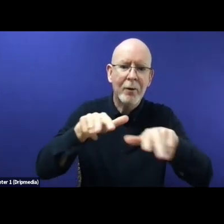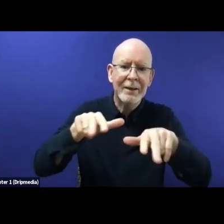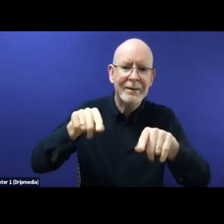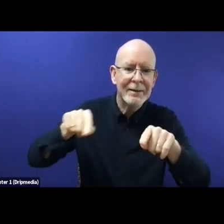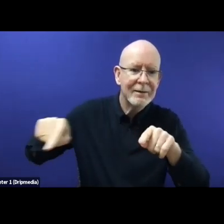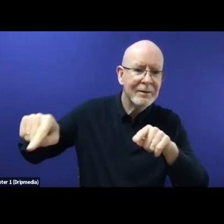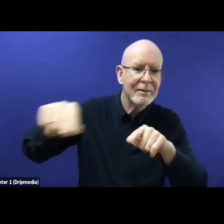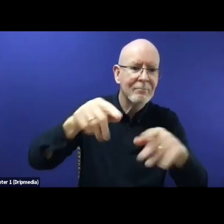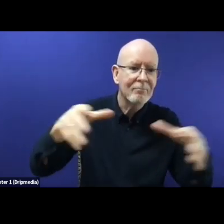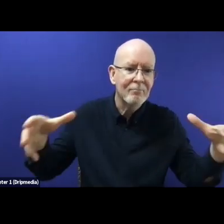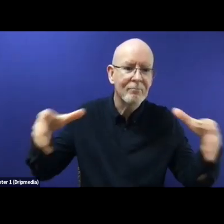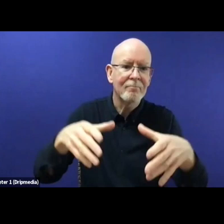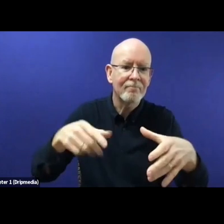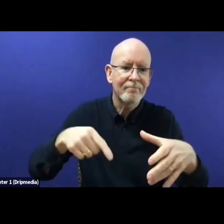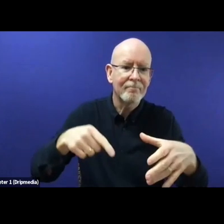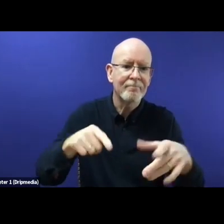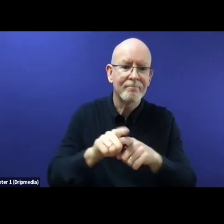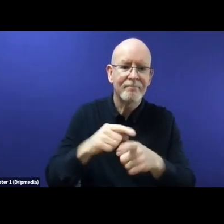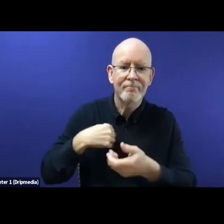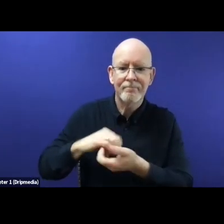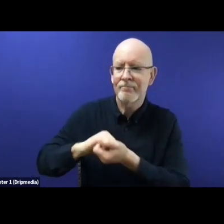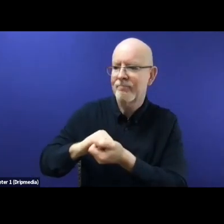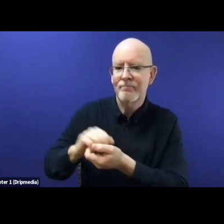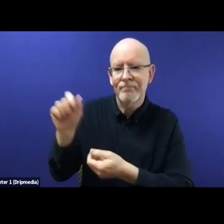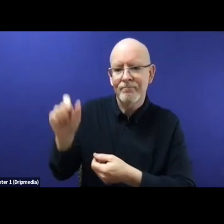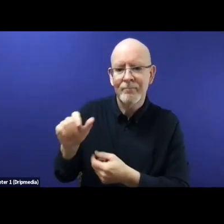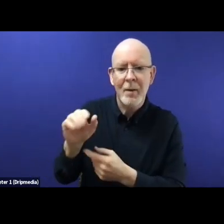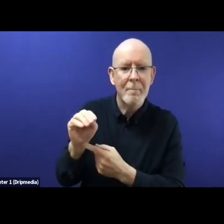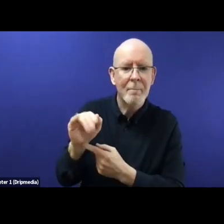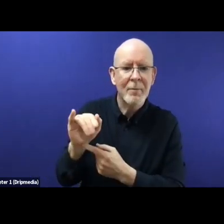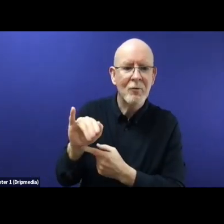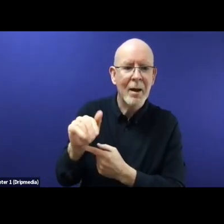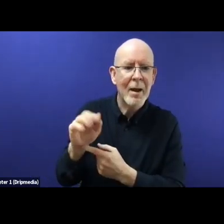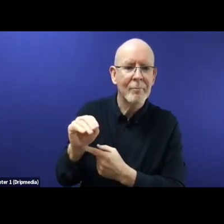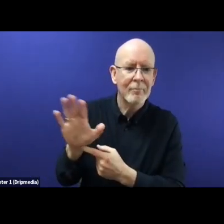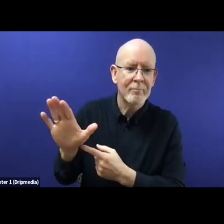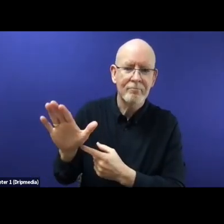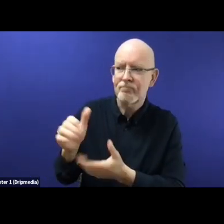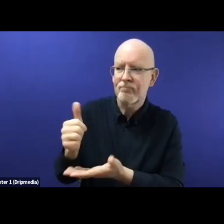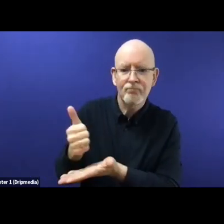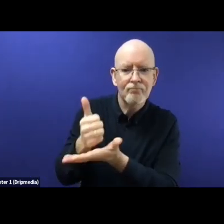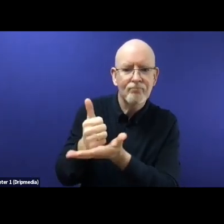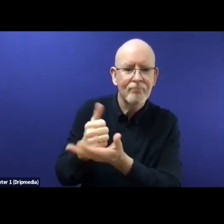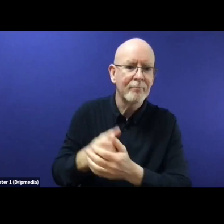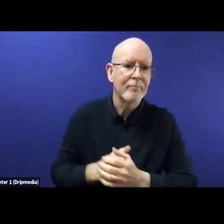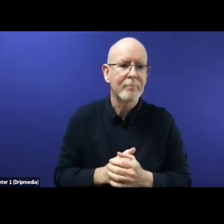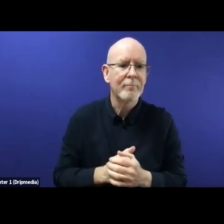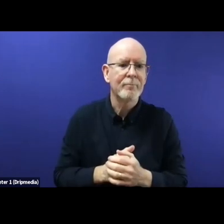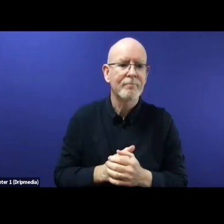regional session, uh, today, um, on Latin America. And also, uh, I would like to invite you to check the program, uh, on the